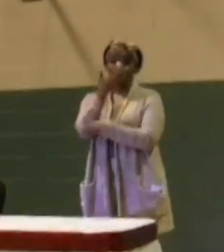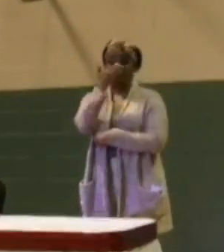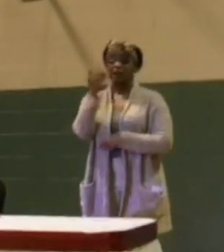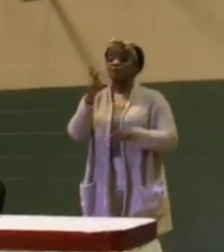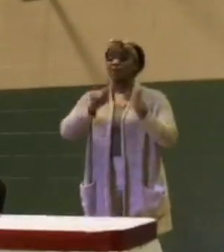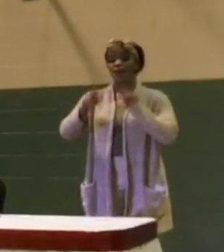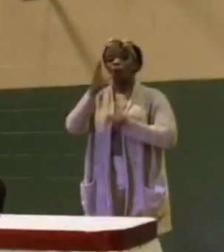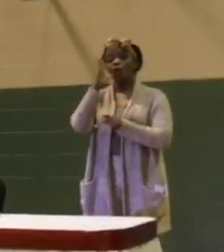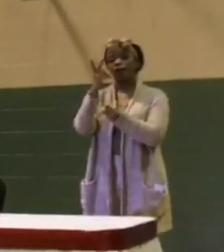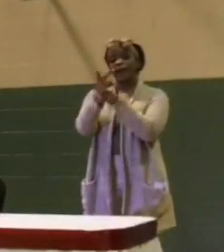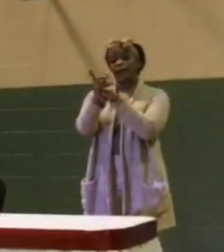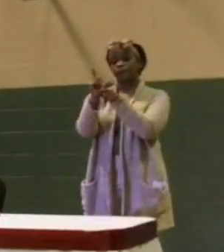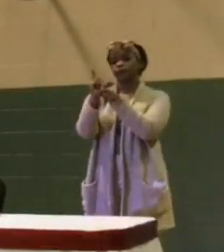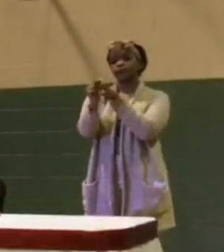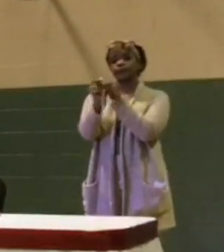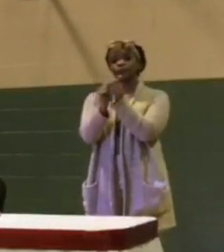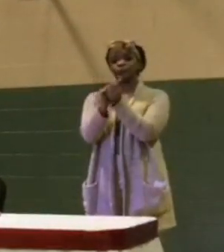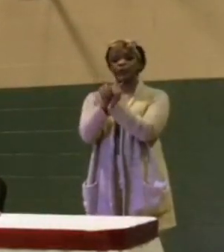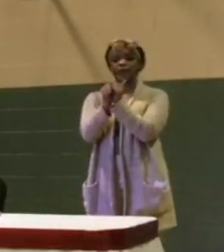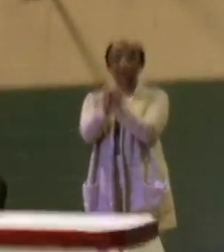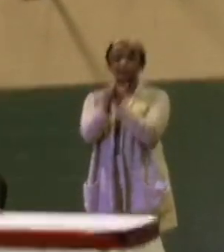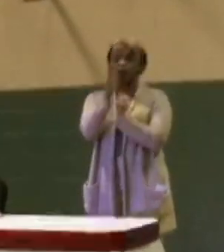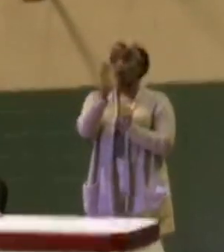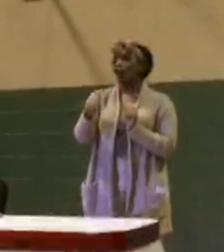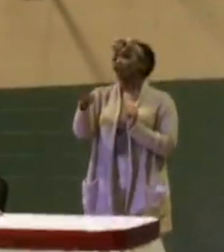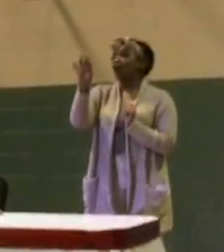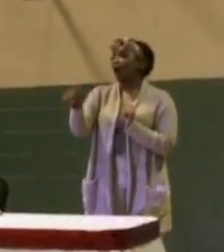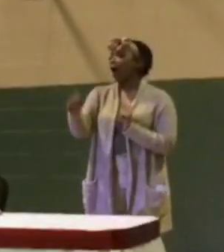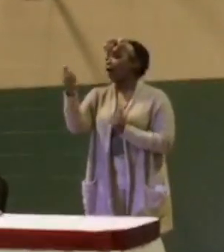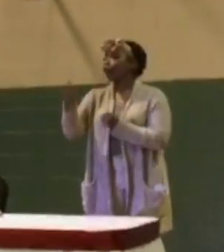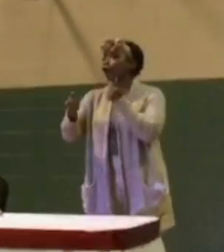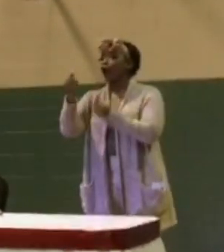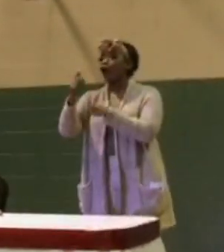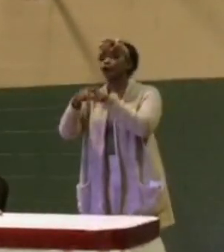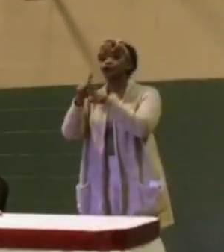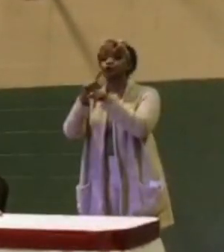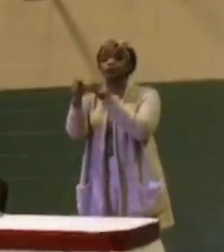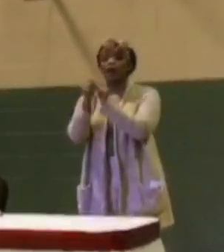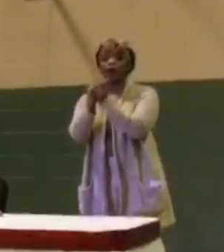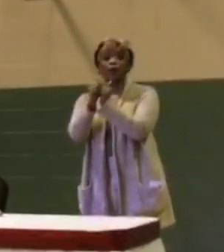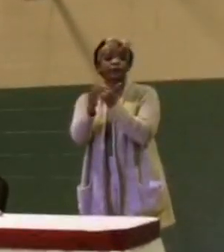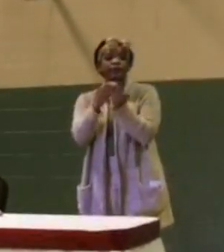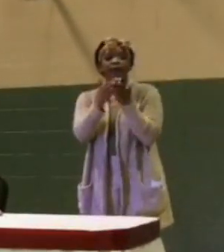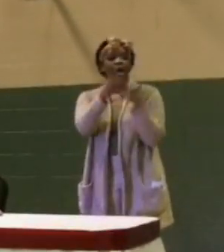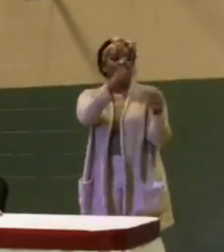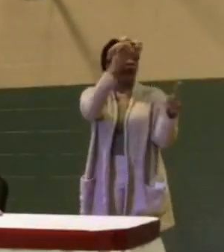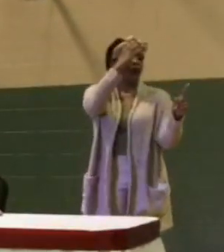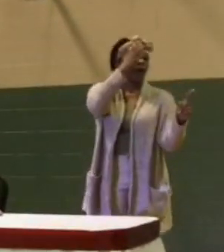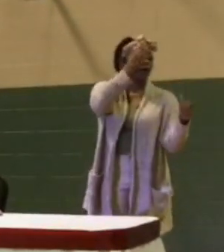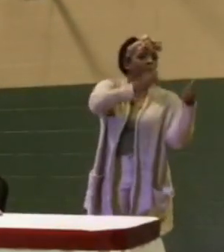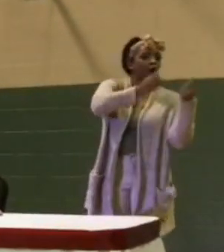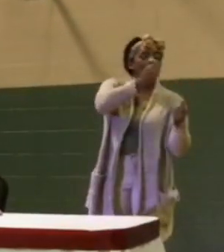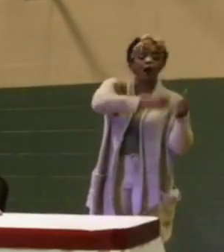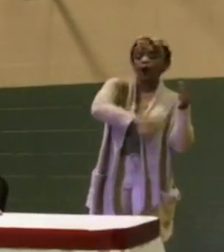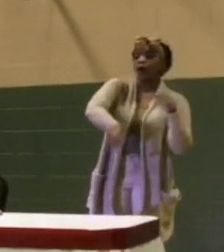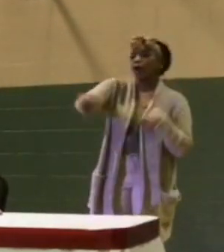drag racing. They're going to find another car to drag race, whether that's their cousin's car, whether they go to